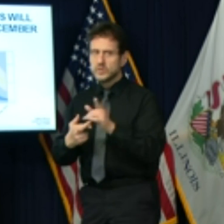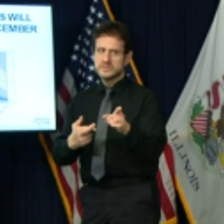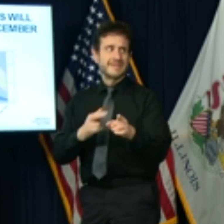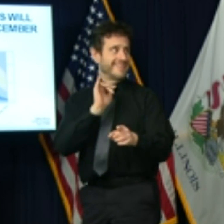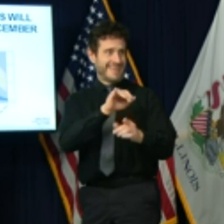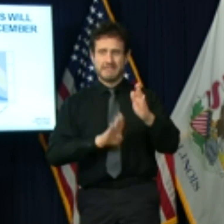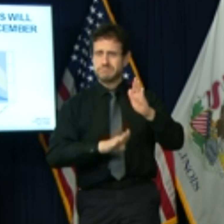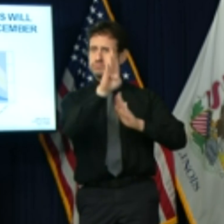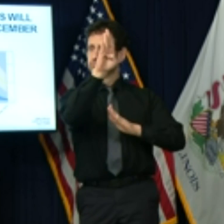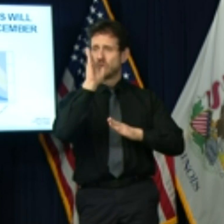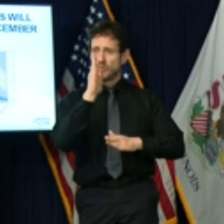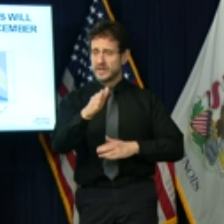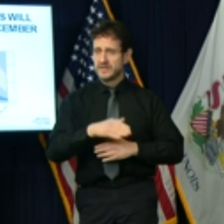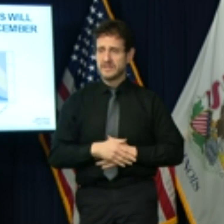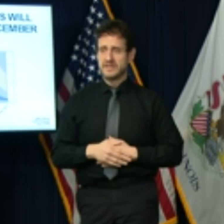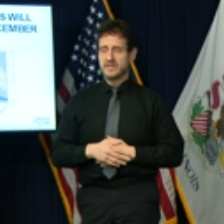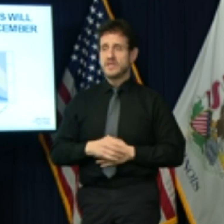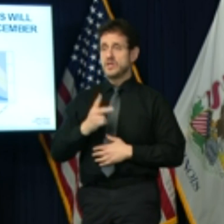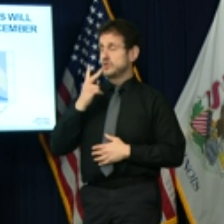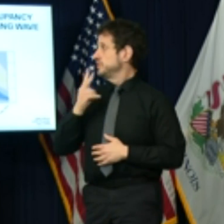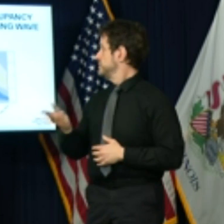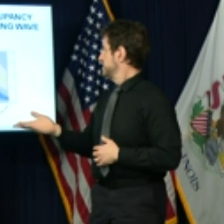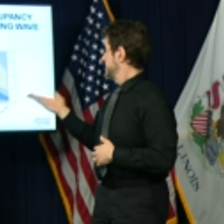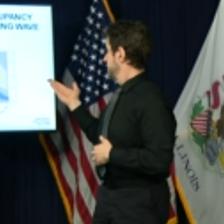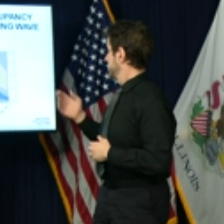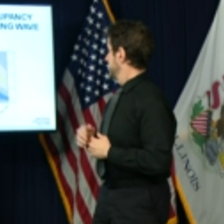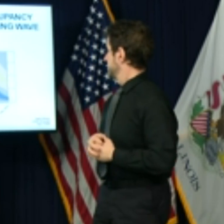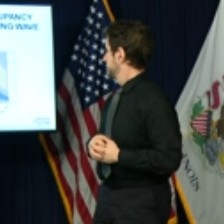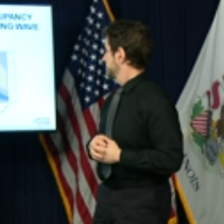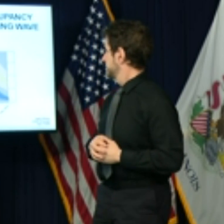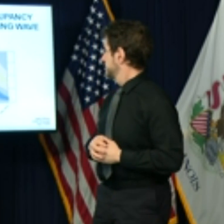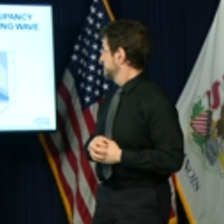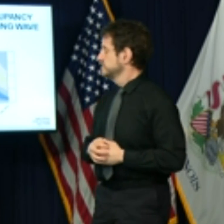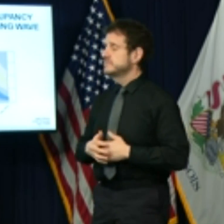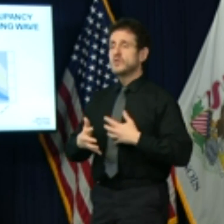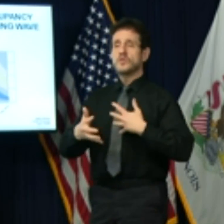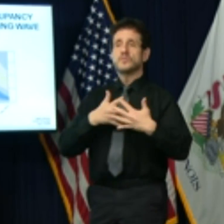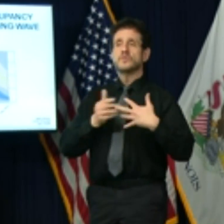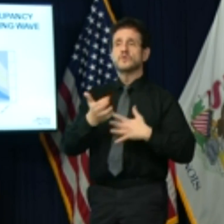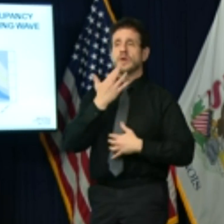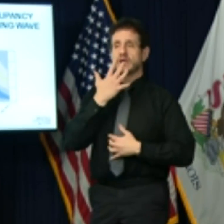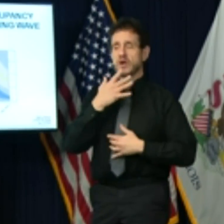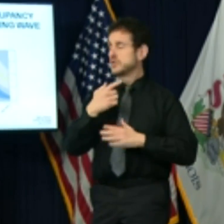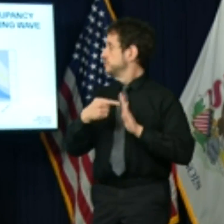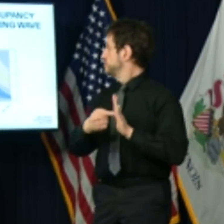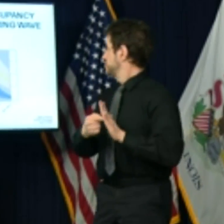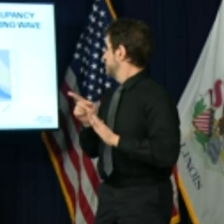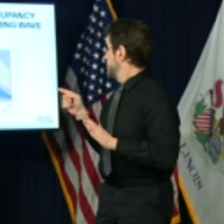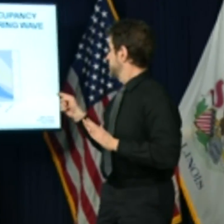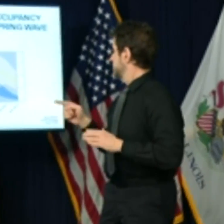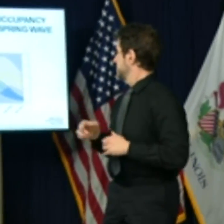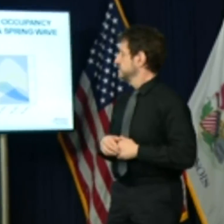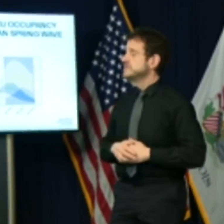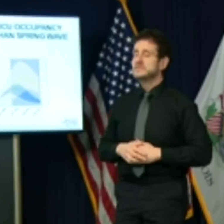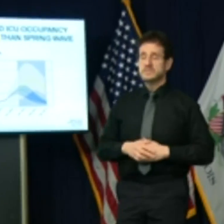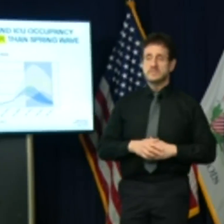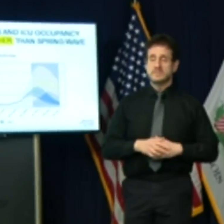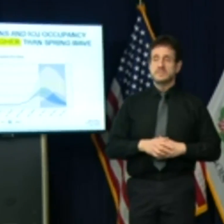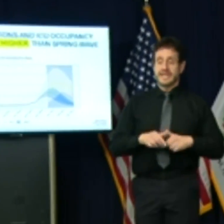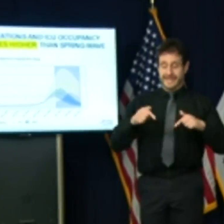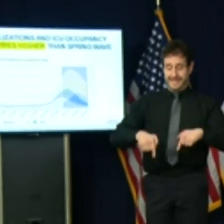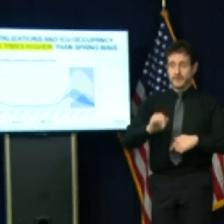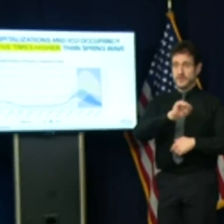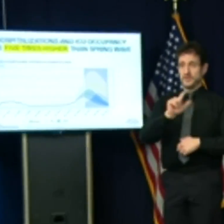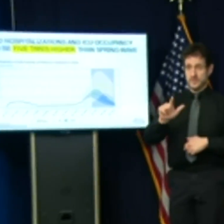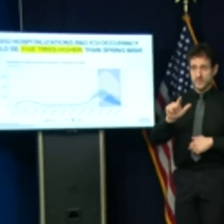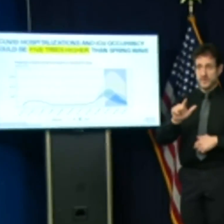On each of these plots, the gray-shaded area indicates a zone in which the direction of the pandemic here